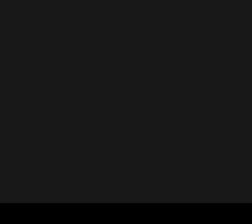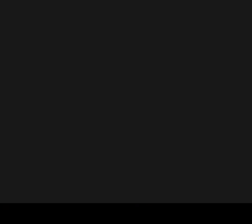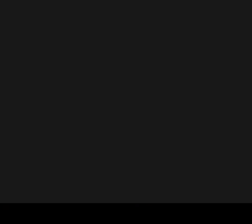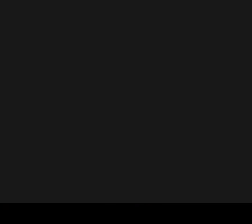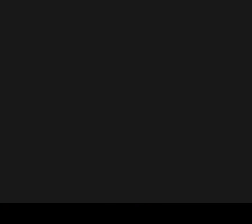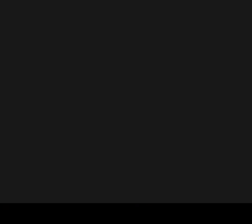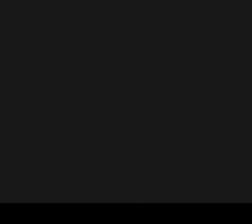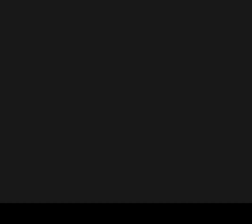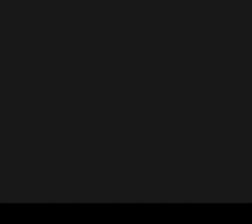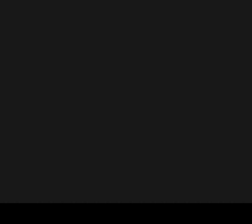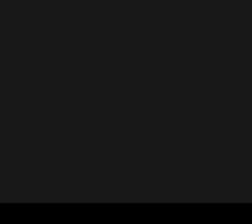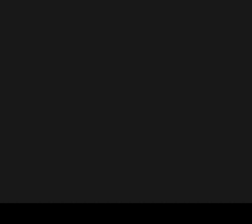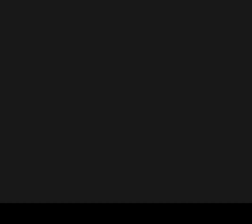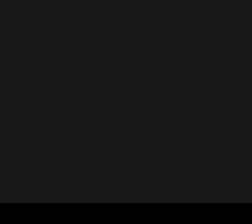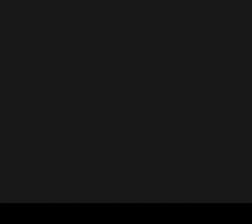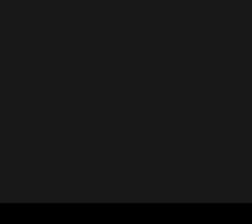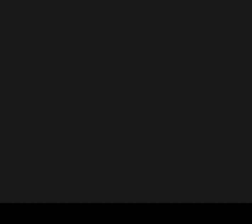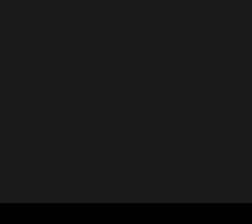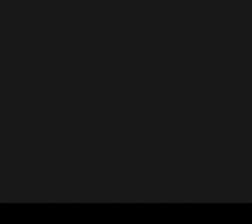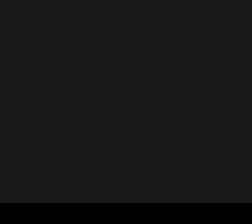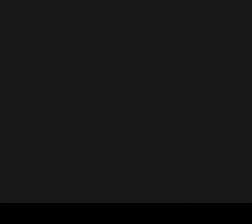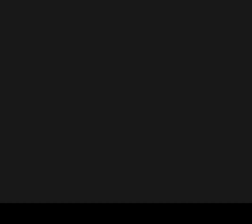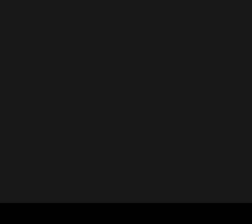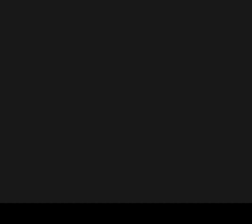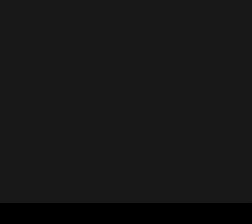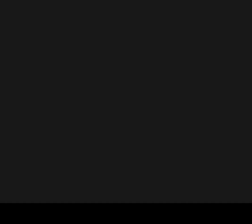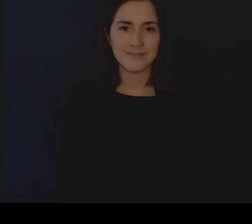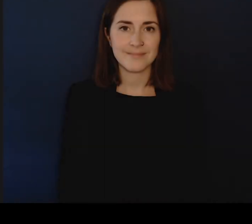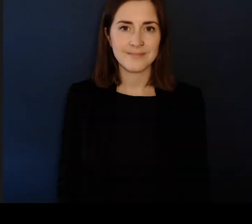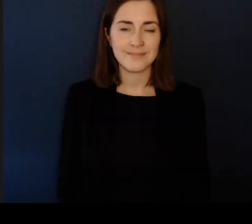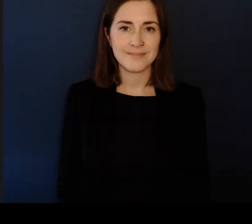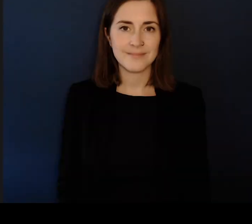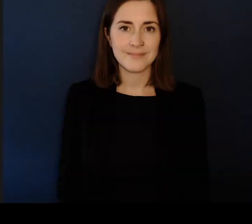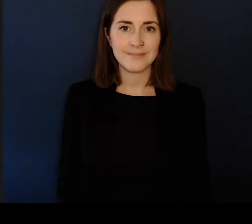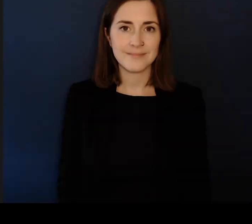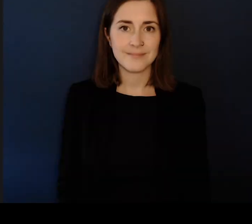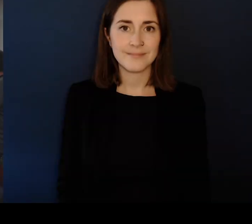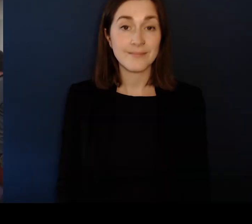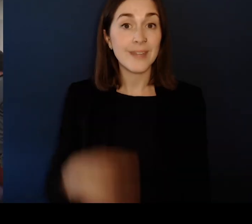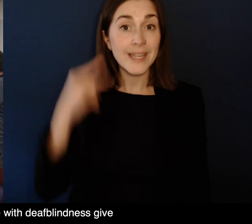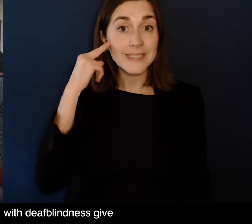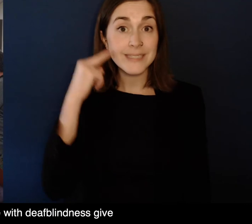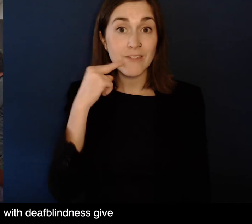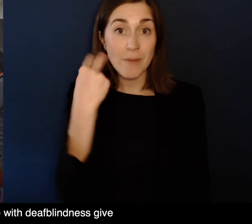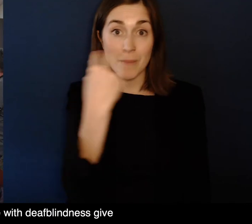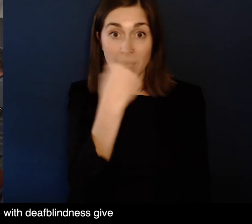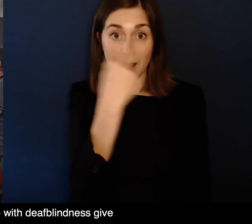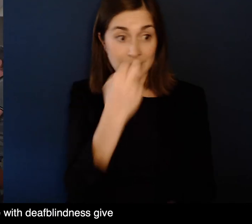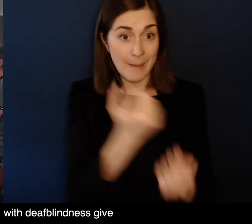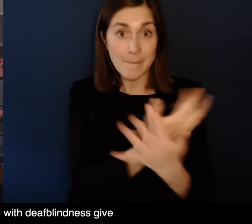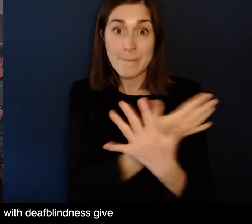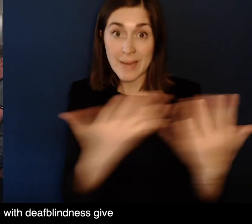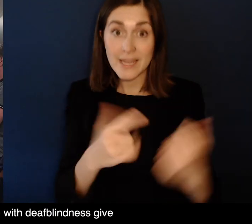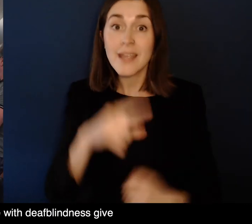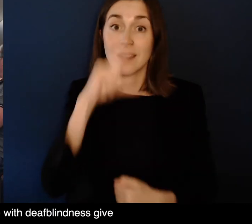screen. The woman appears on screen and begins to sign. People in a meeting room appear on screen. Many people with Deaf